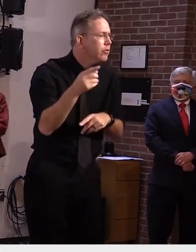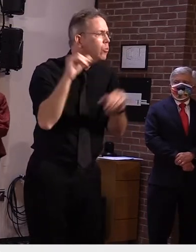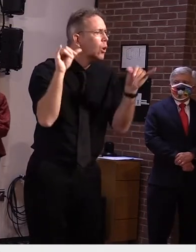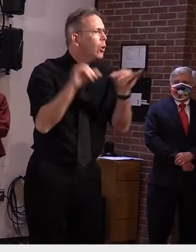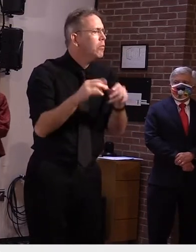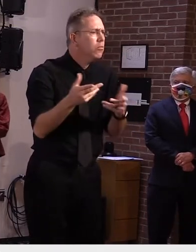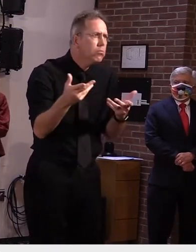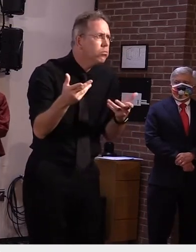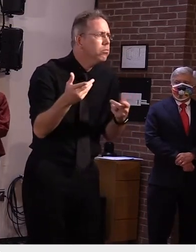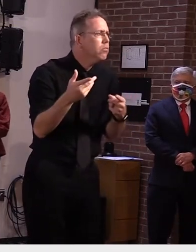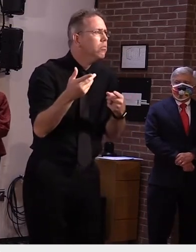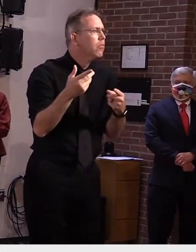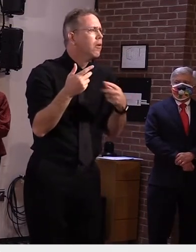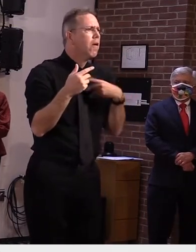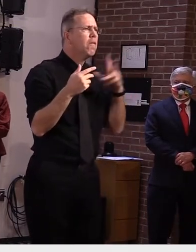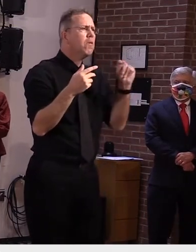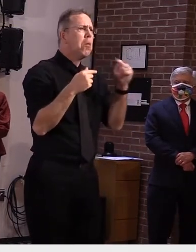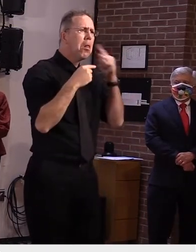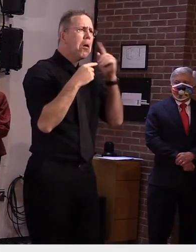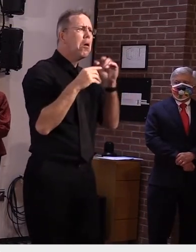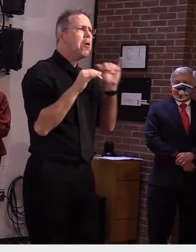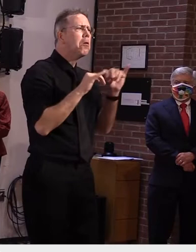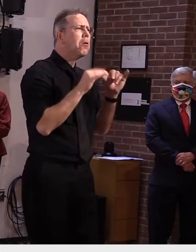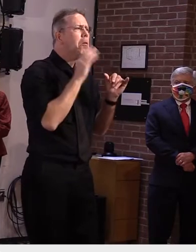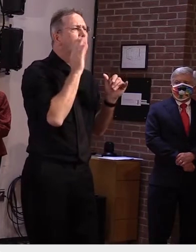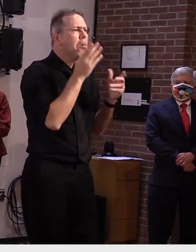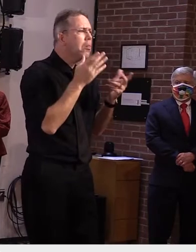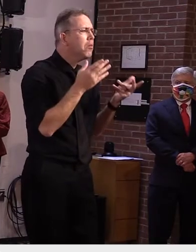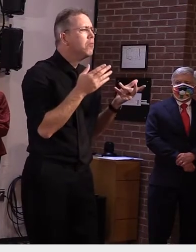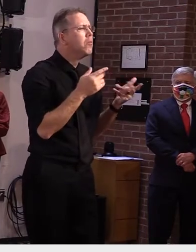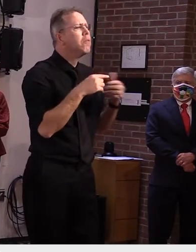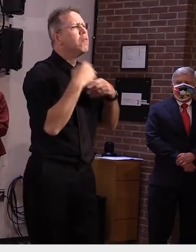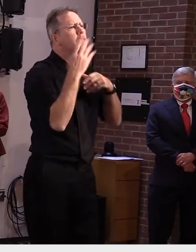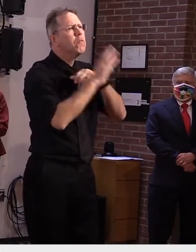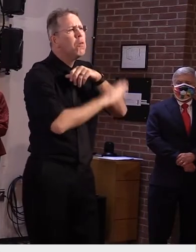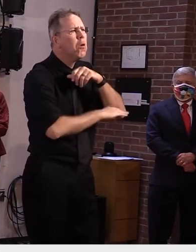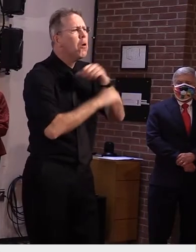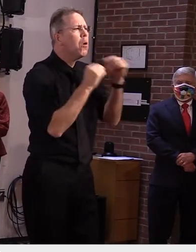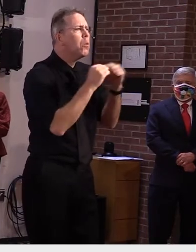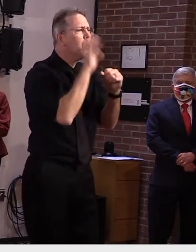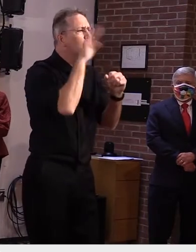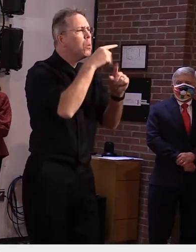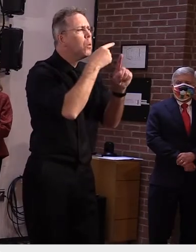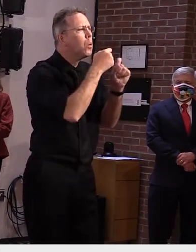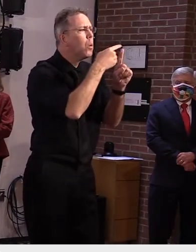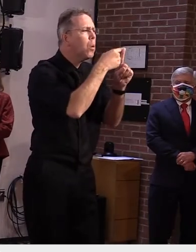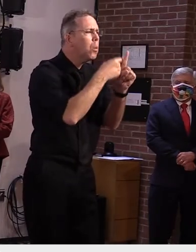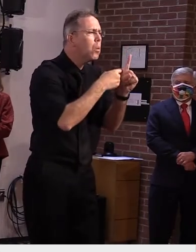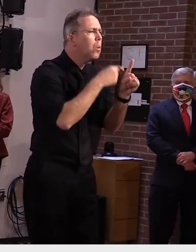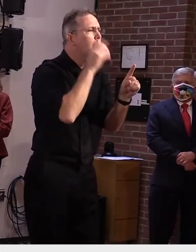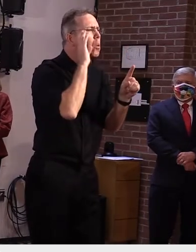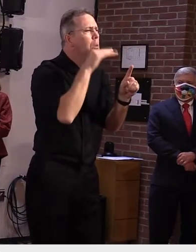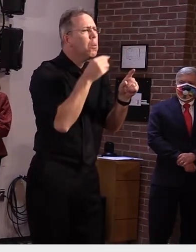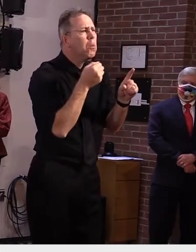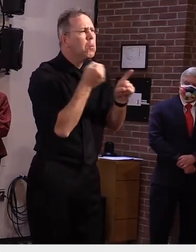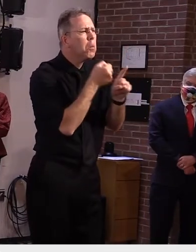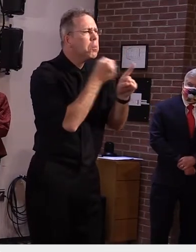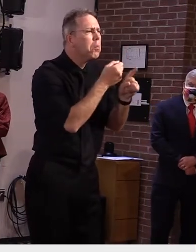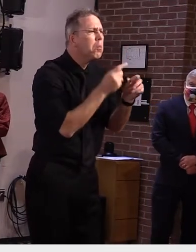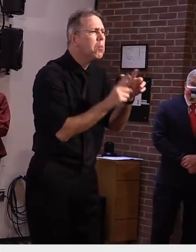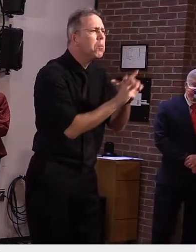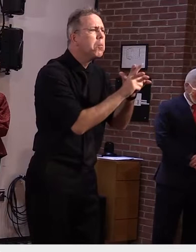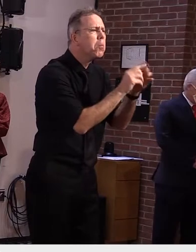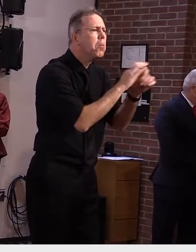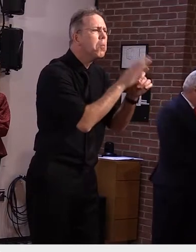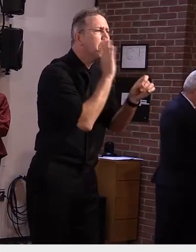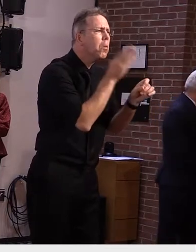increase especially with more travel schools opening back up things getting much more back to normal but but